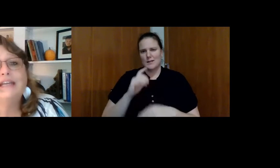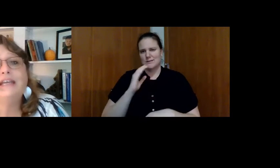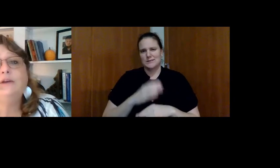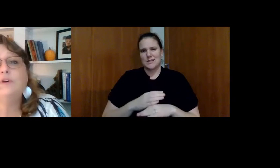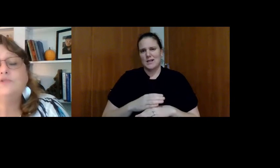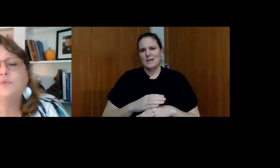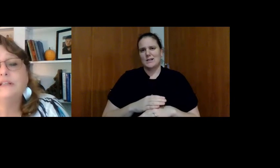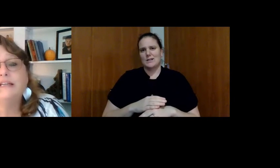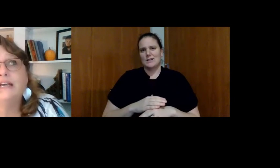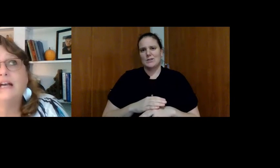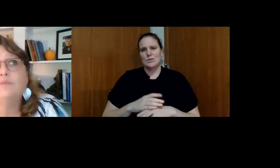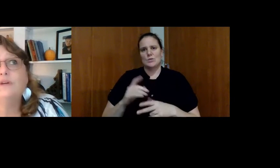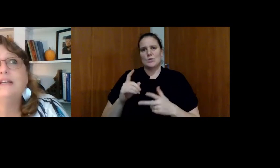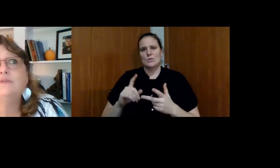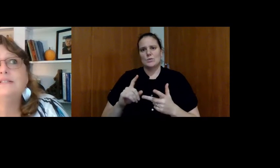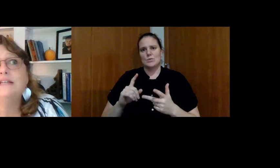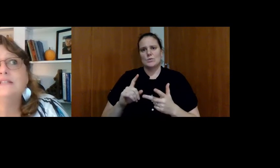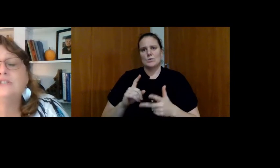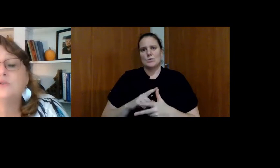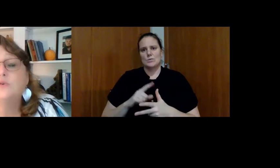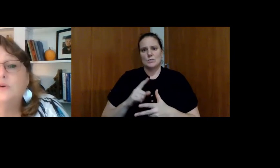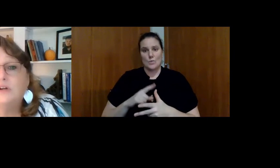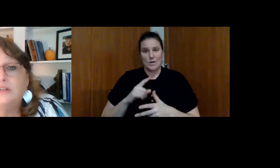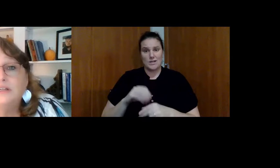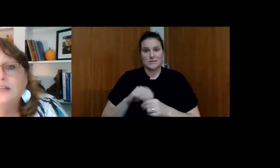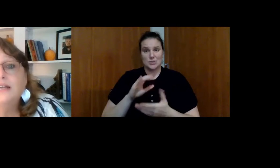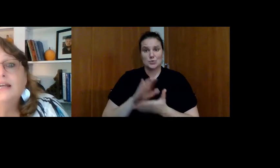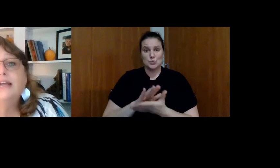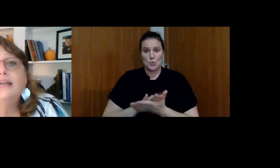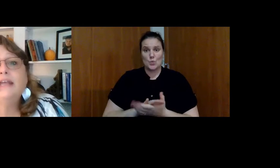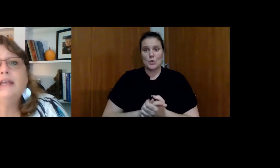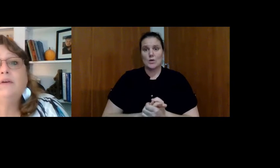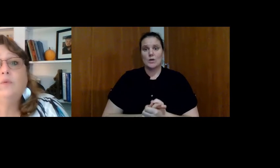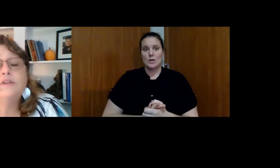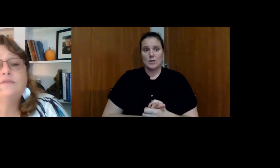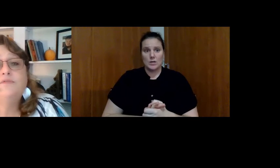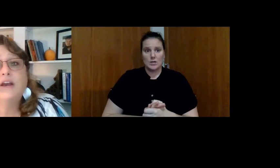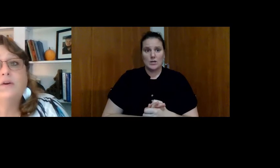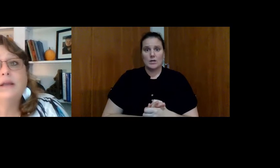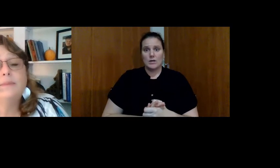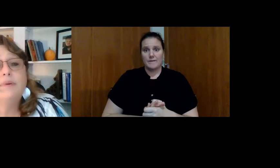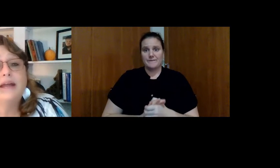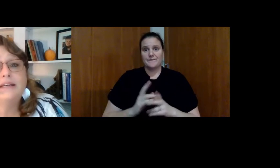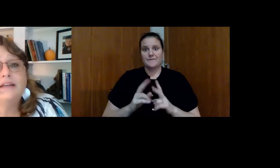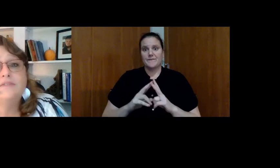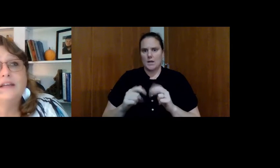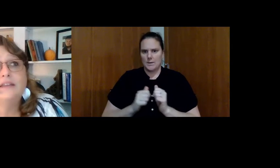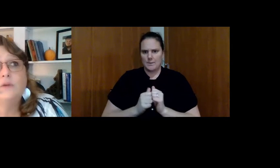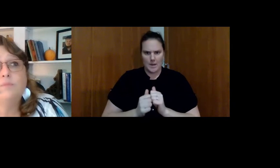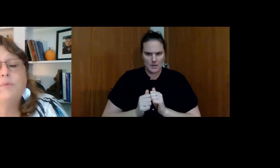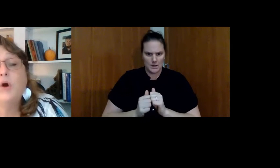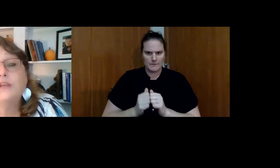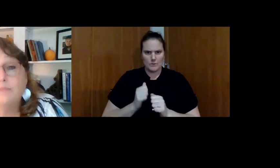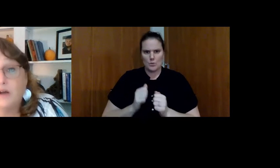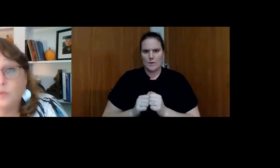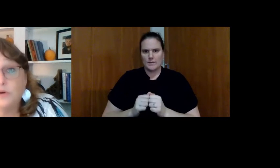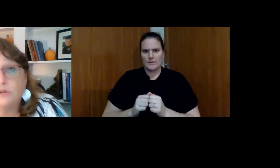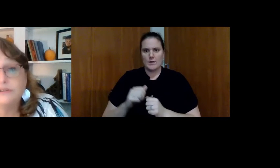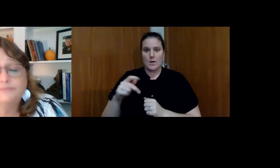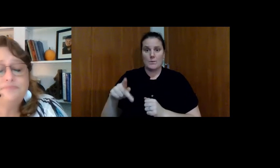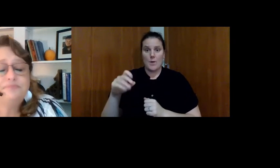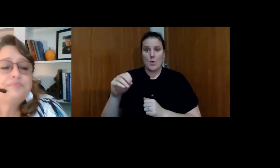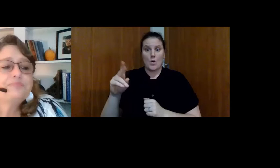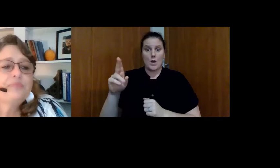Rory, he was really when he was in school, he was very competitive in the Pokemon